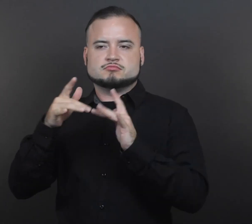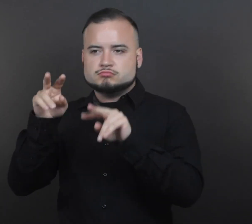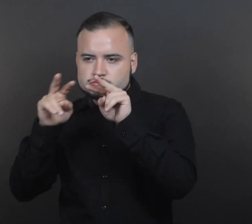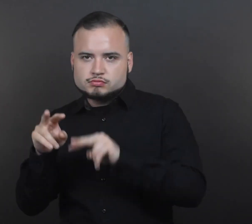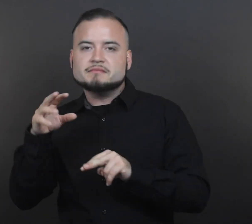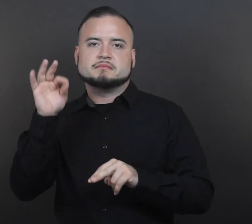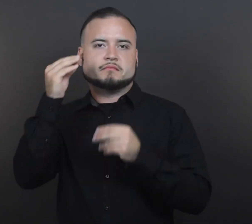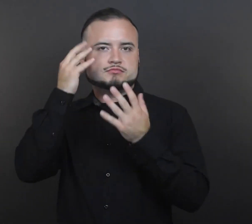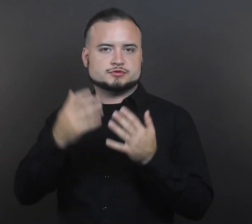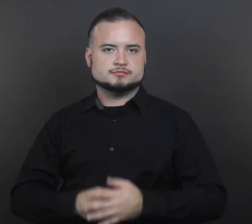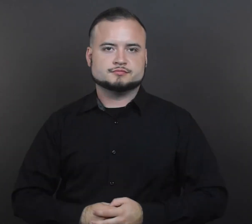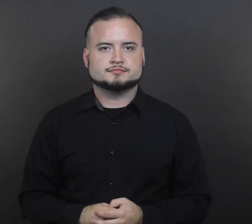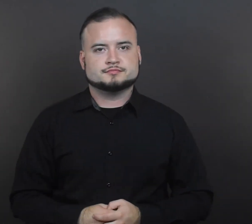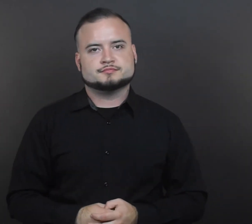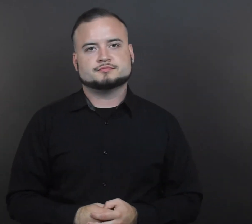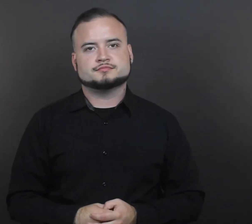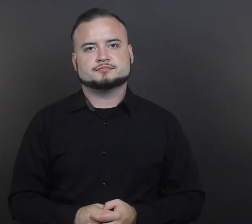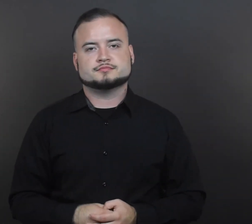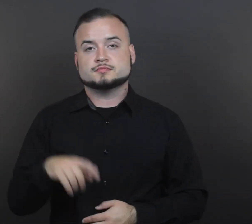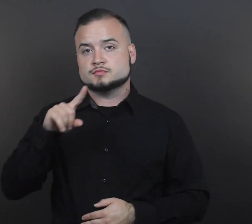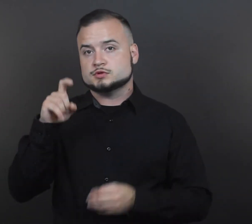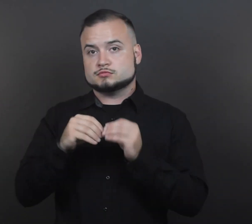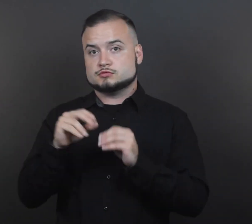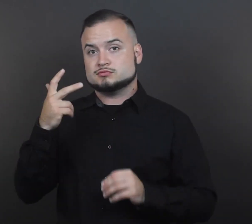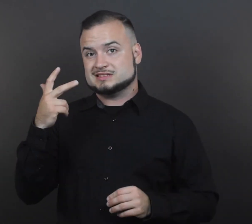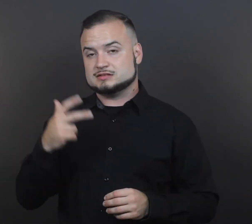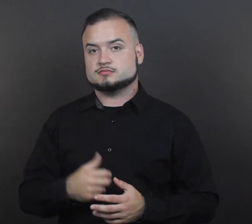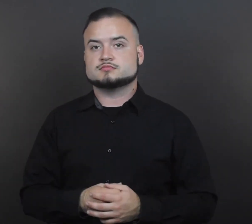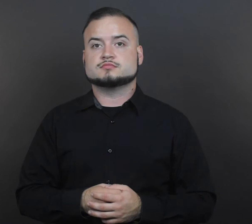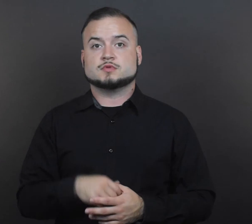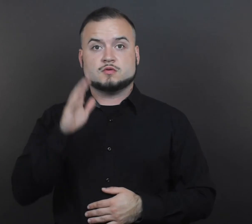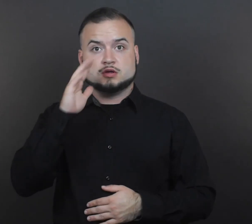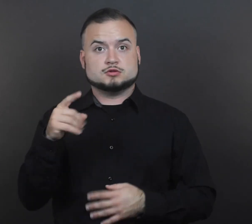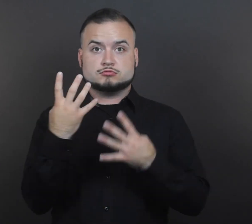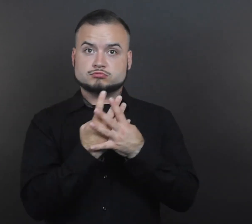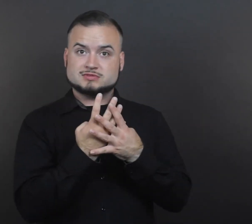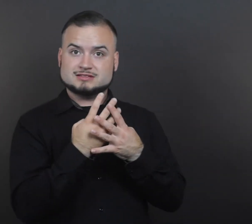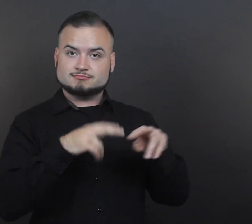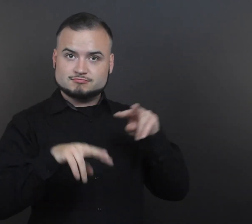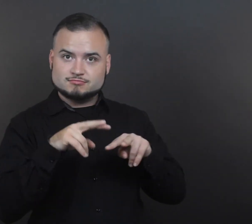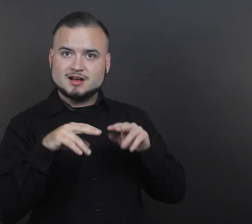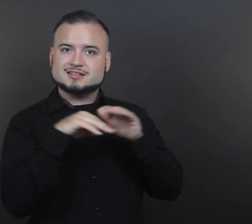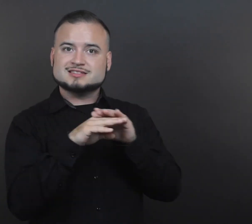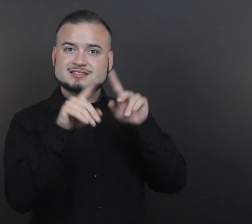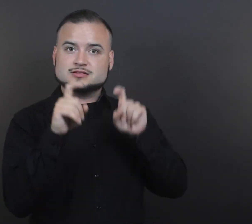information. Number 3. Will the screener and access test be updated for